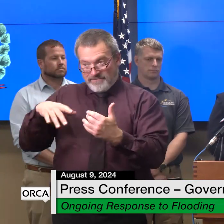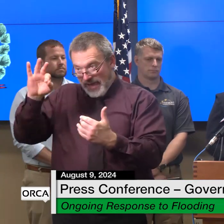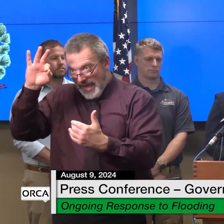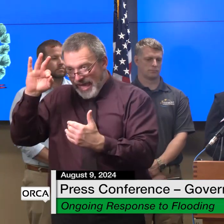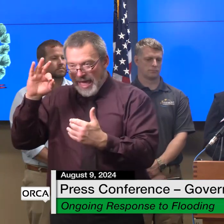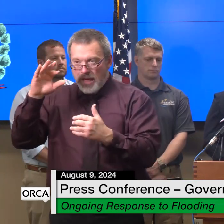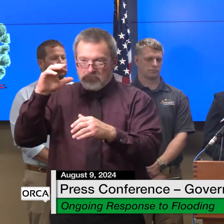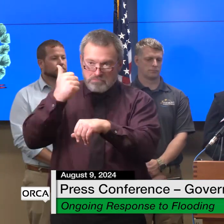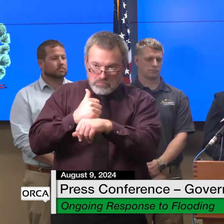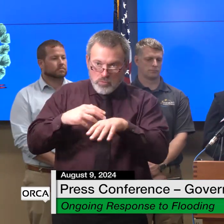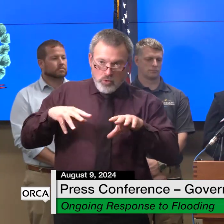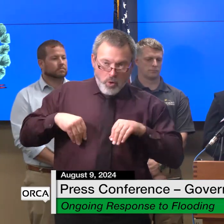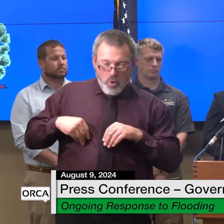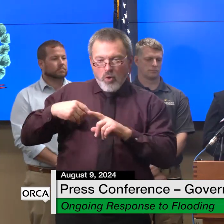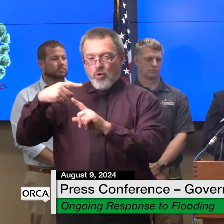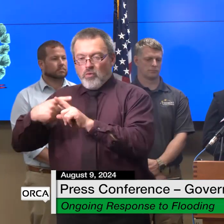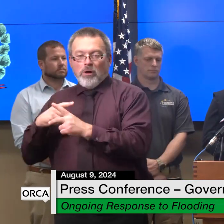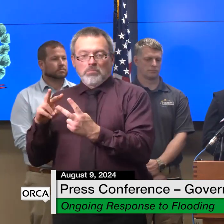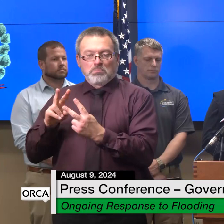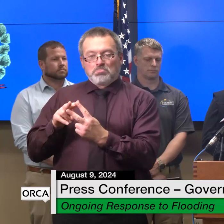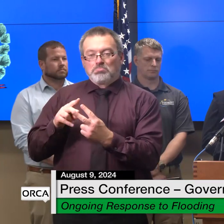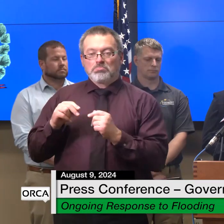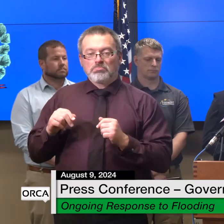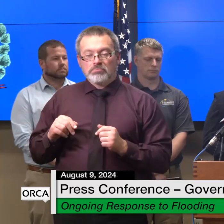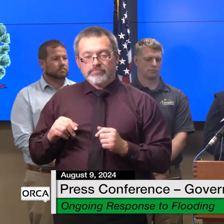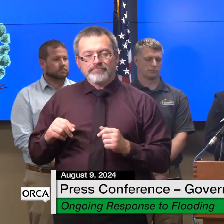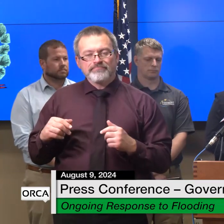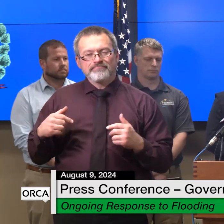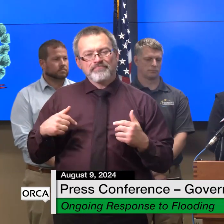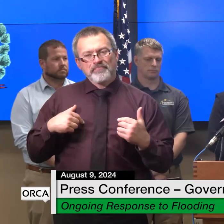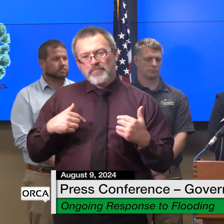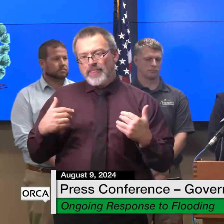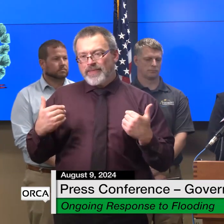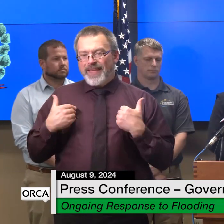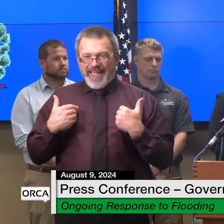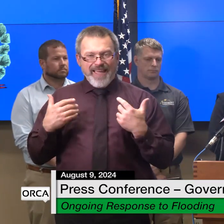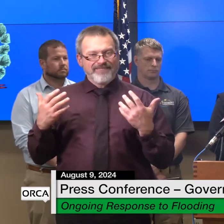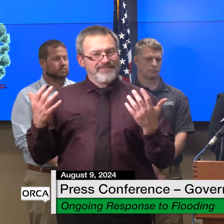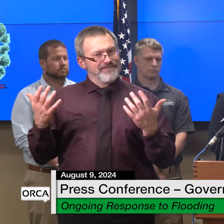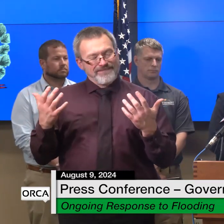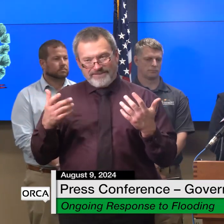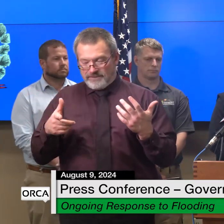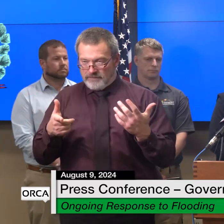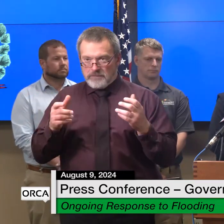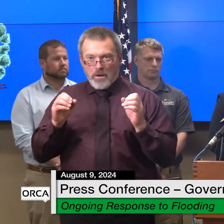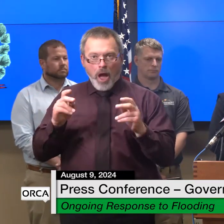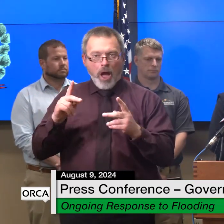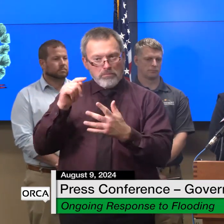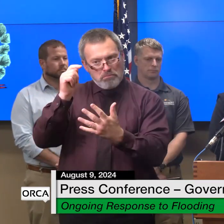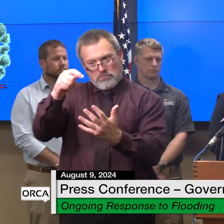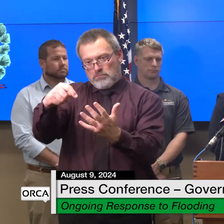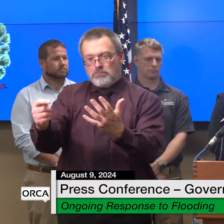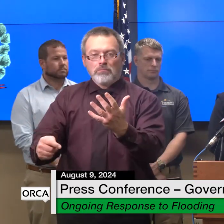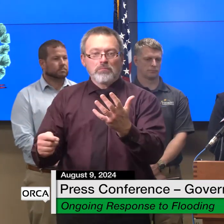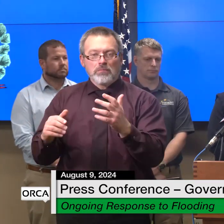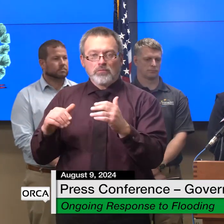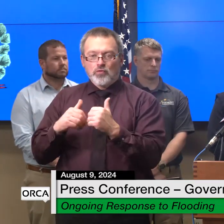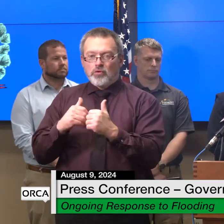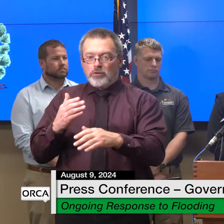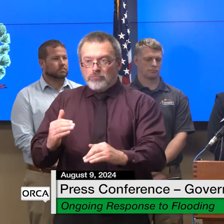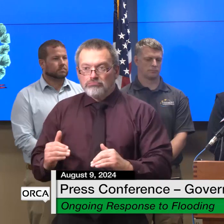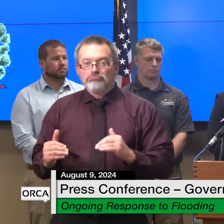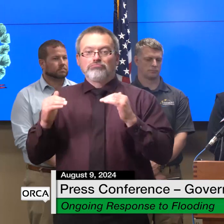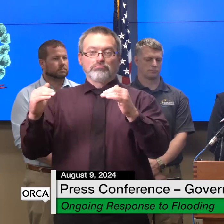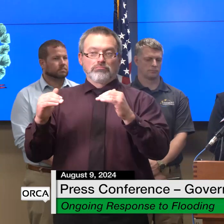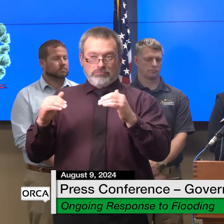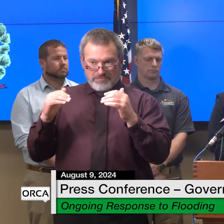one tool in the toolbox to increase housing opportunities and help flood victims but we are confident that it will make